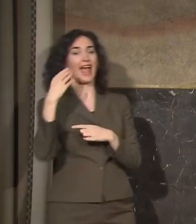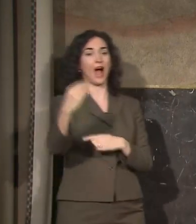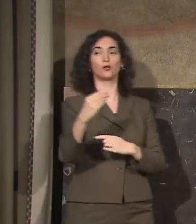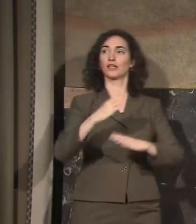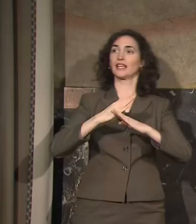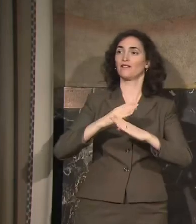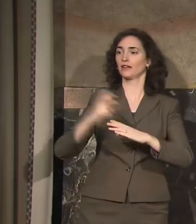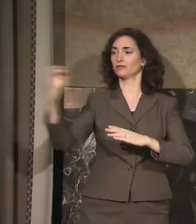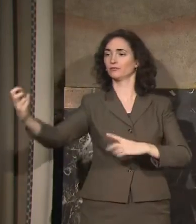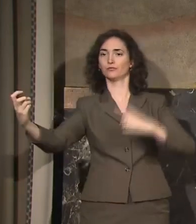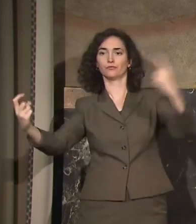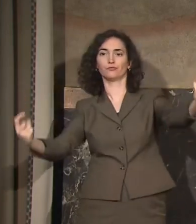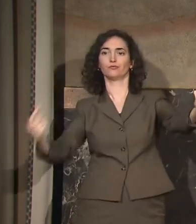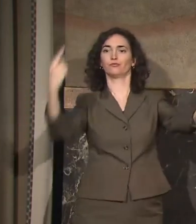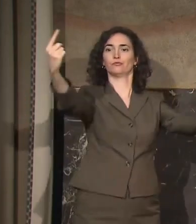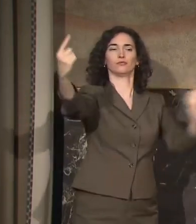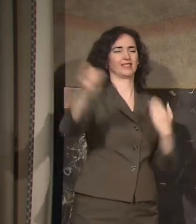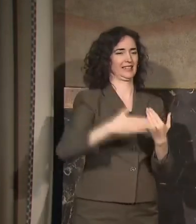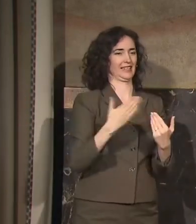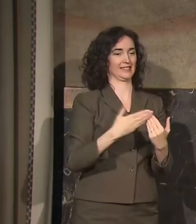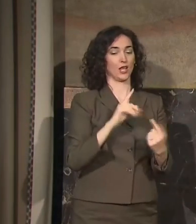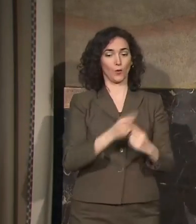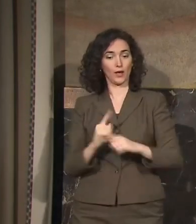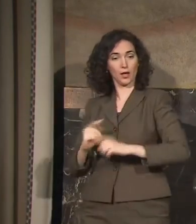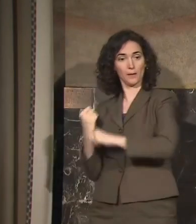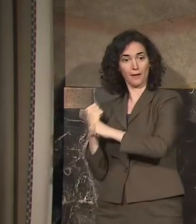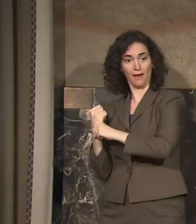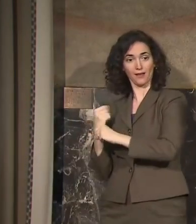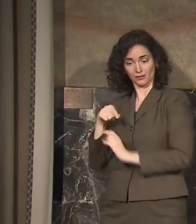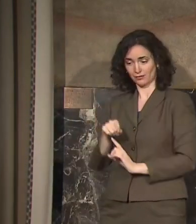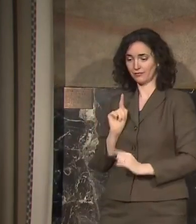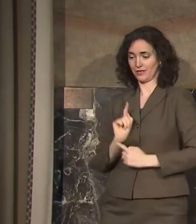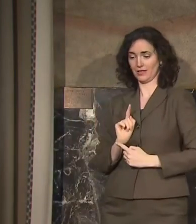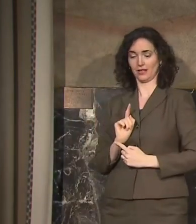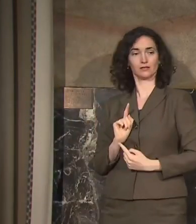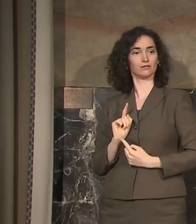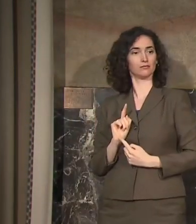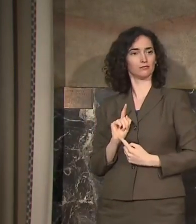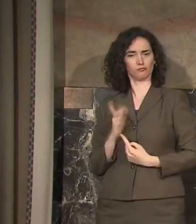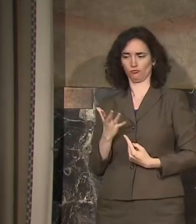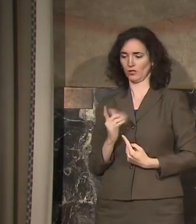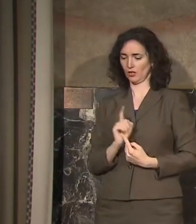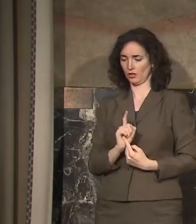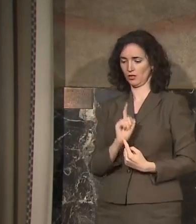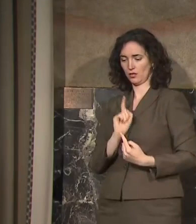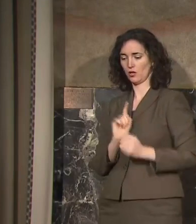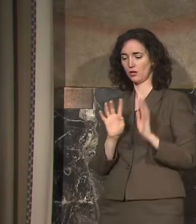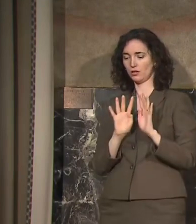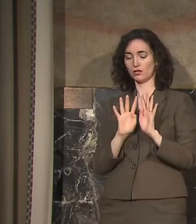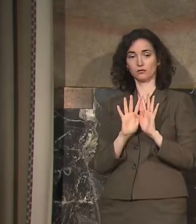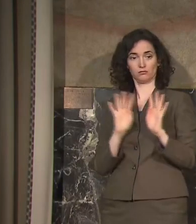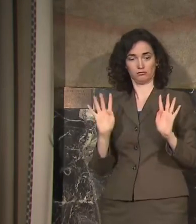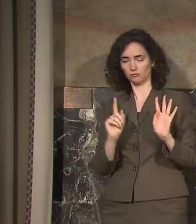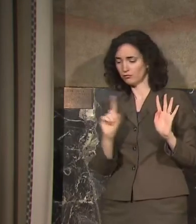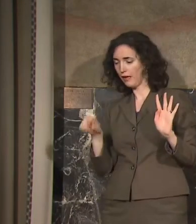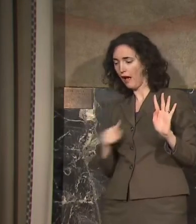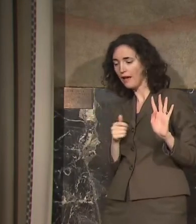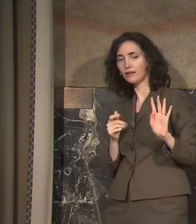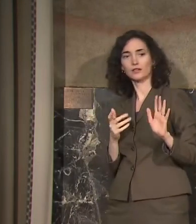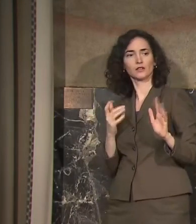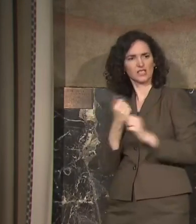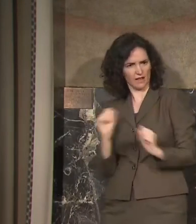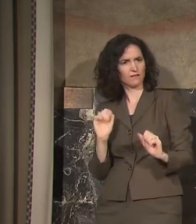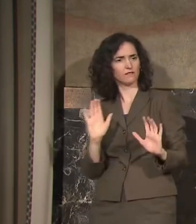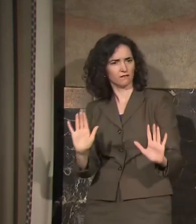defense, that's much easier. When they're at bat, they need to be in foul territory, behind the fence, whatever they can do to be